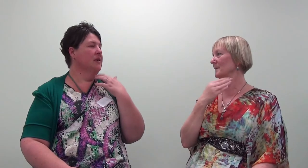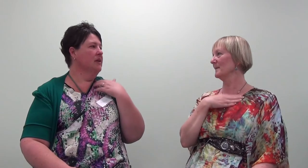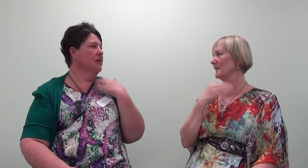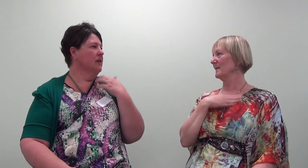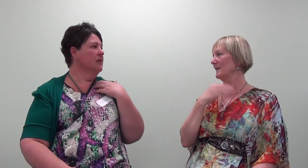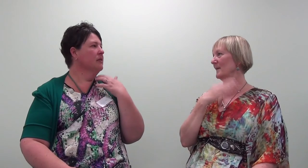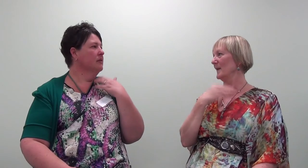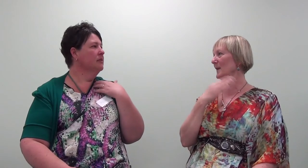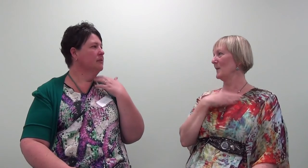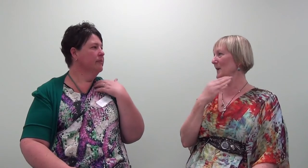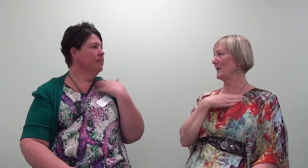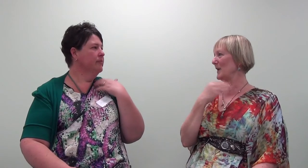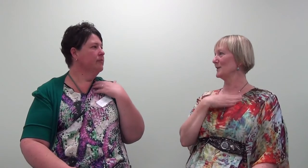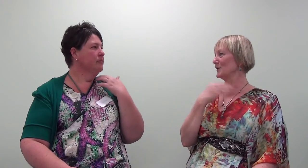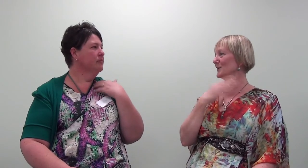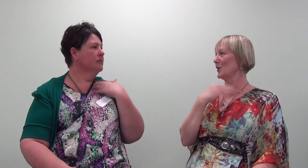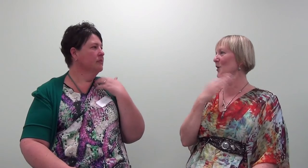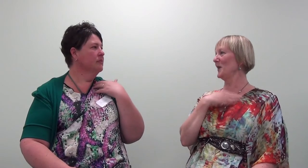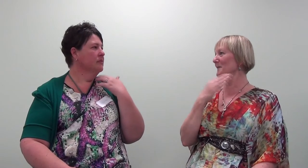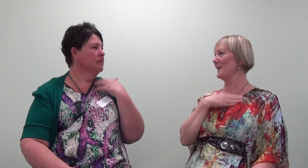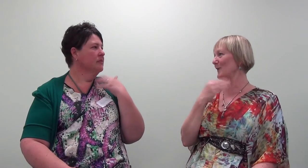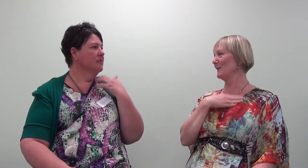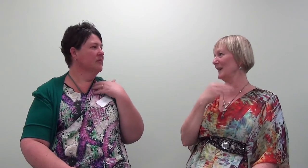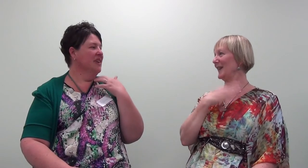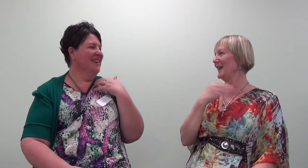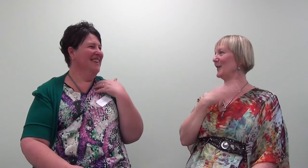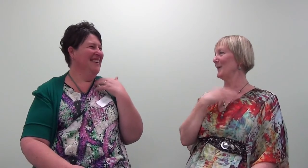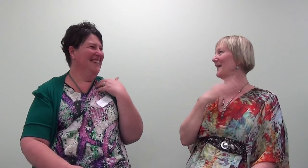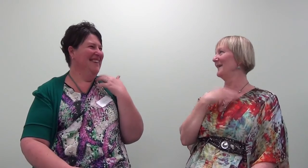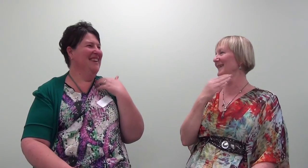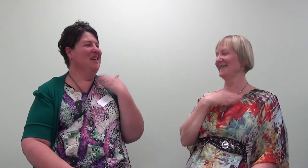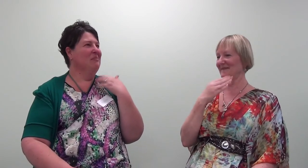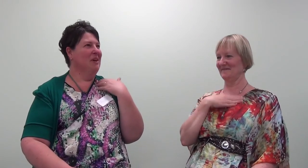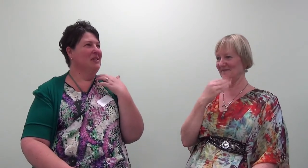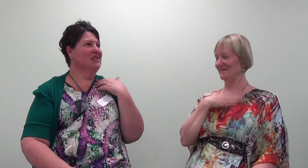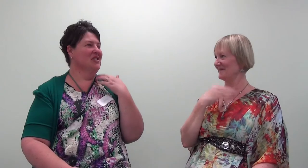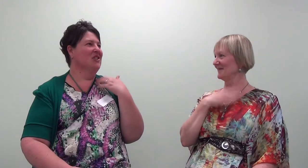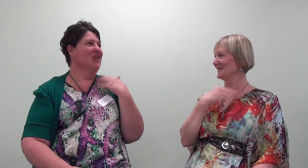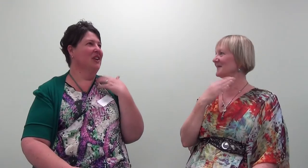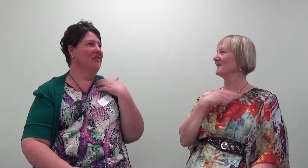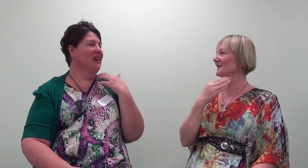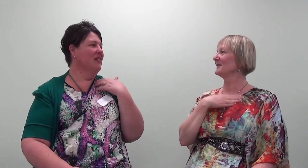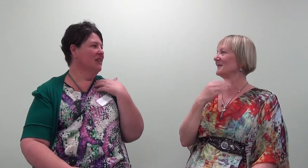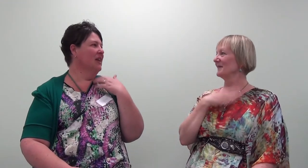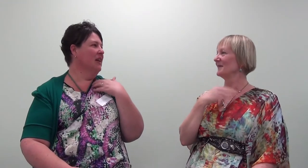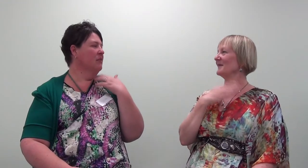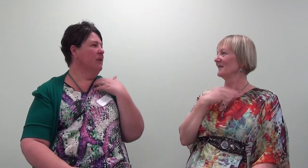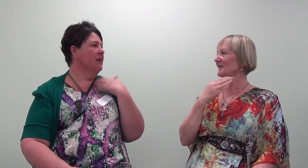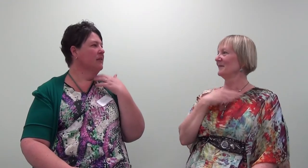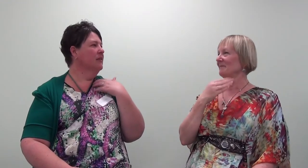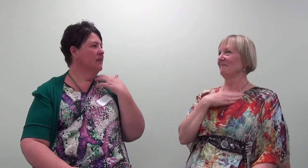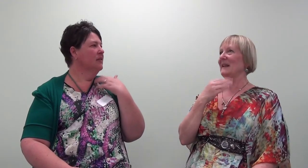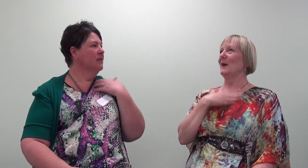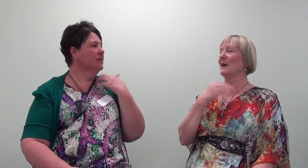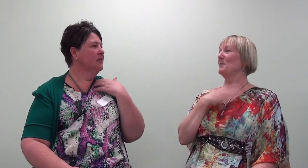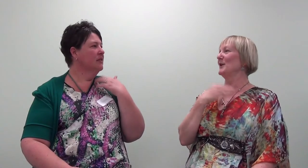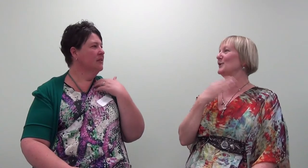than I think. Maybe it's just turning a valve and letting them out. Maybe it's just turning a valve and letting them out. Like a pressure